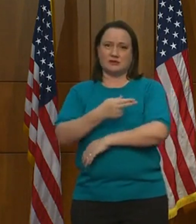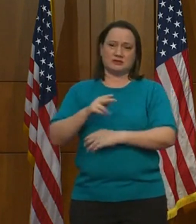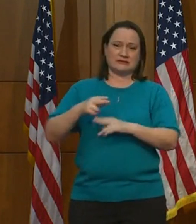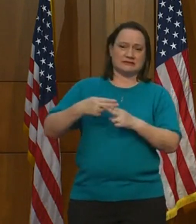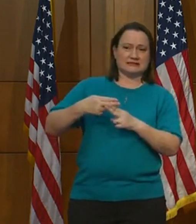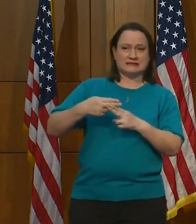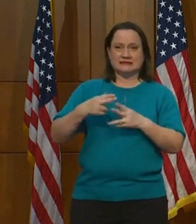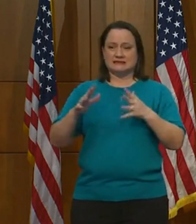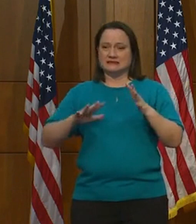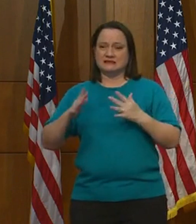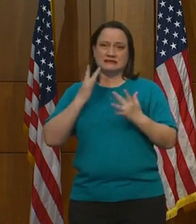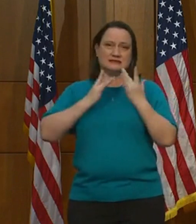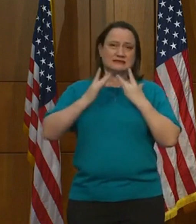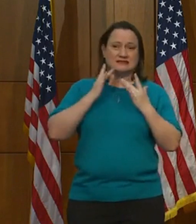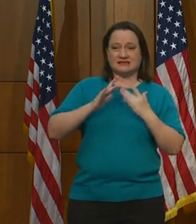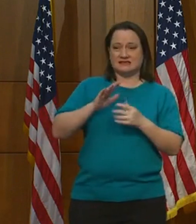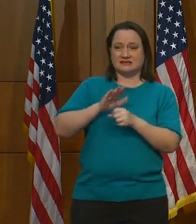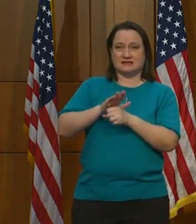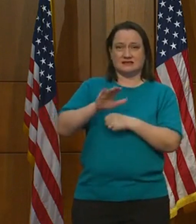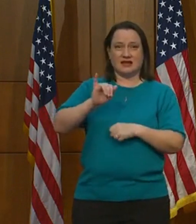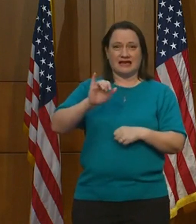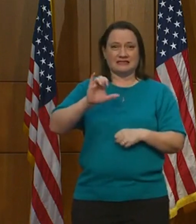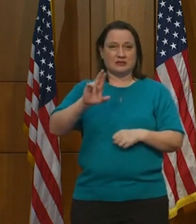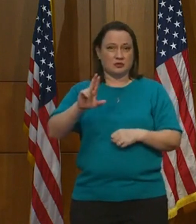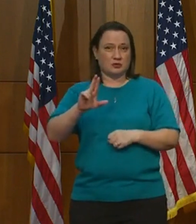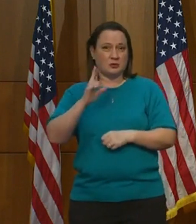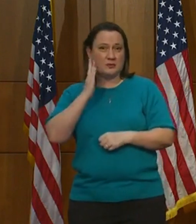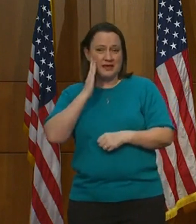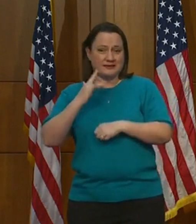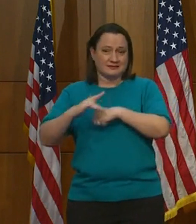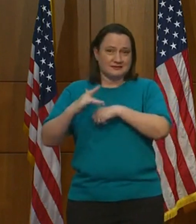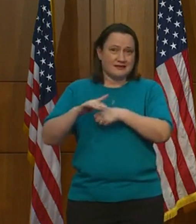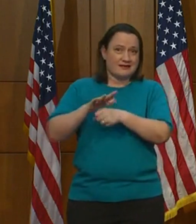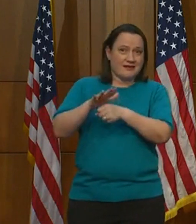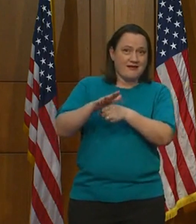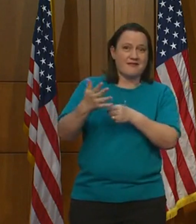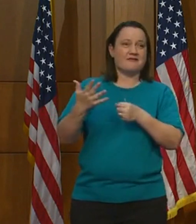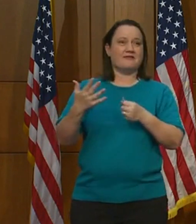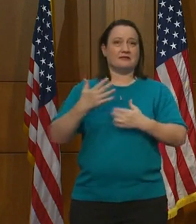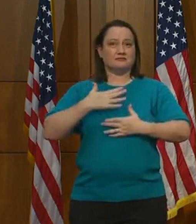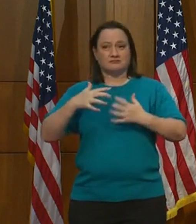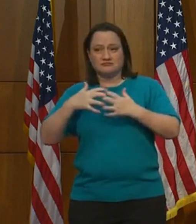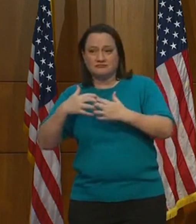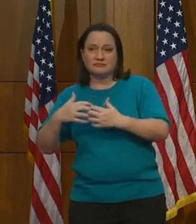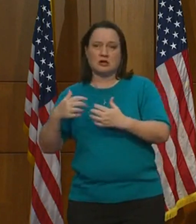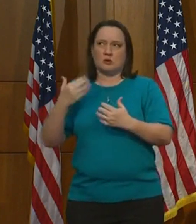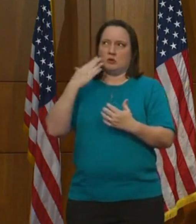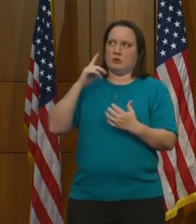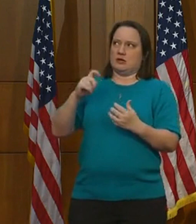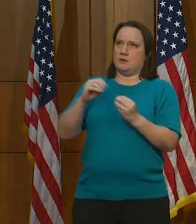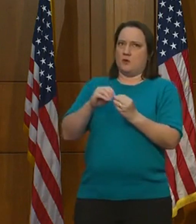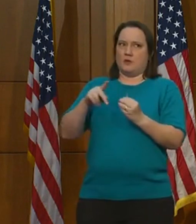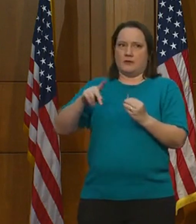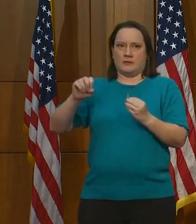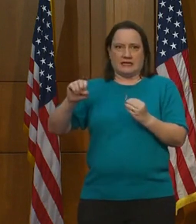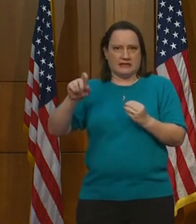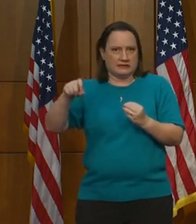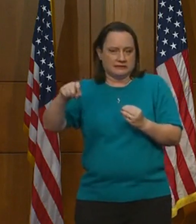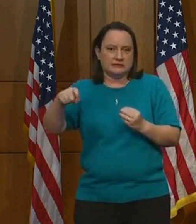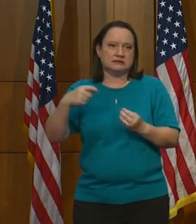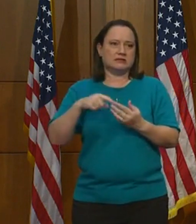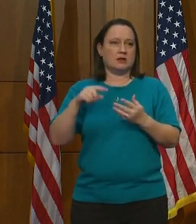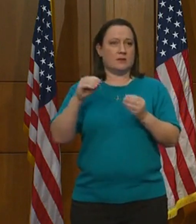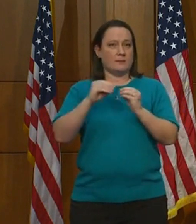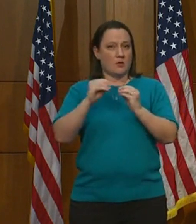know if we had enough ICU beds or ventilators. We knew we needed more PPE and that we needed